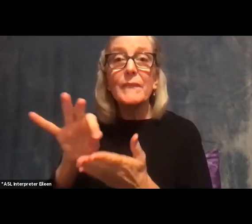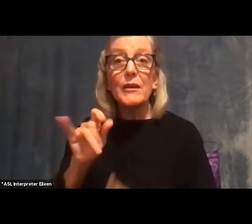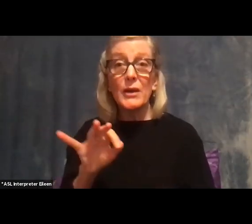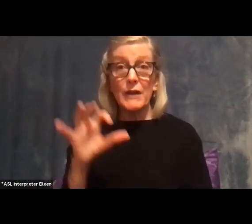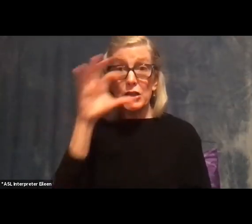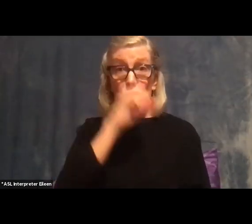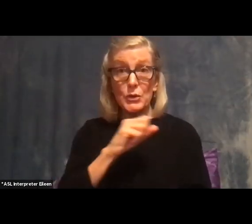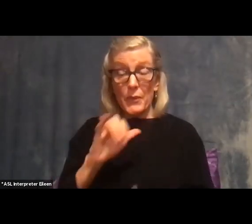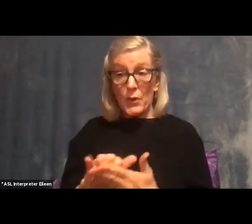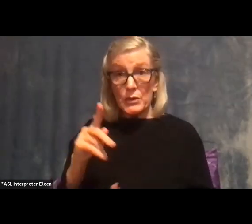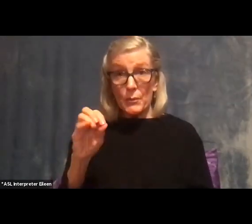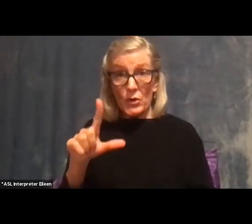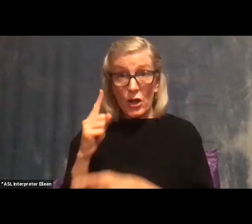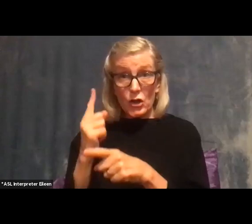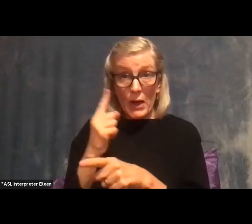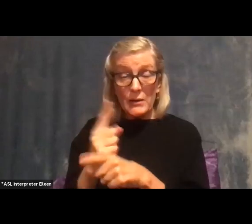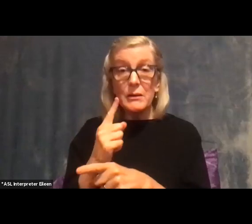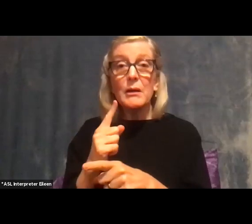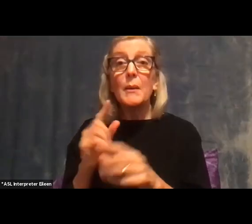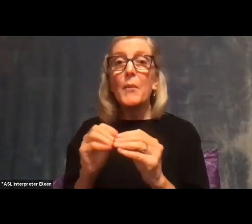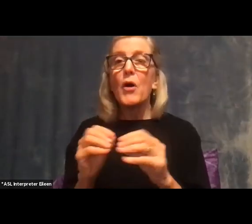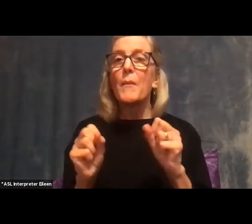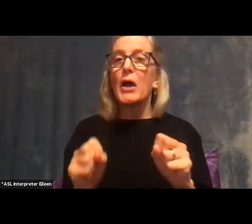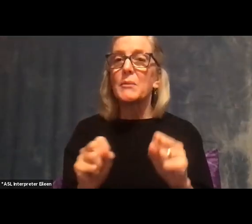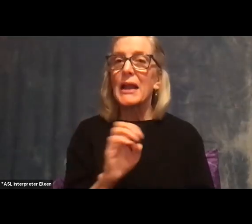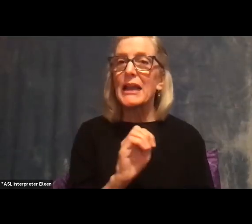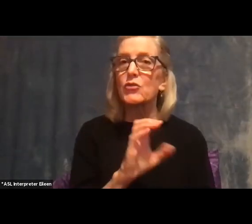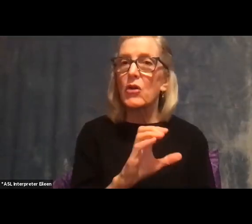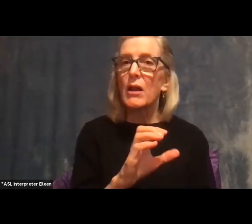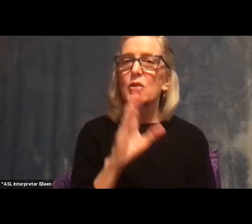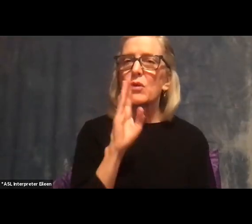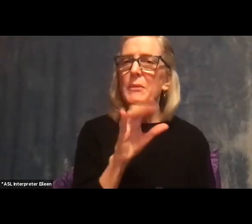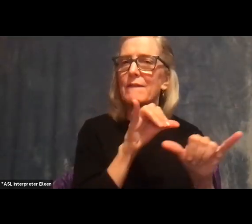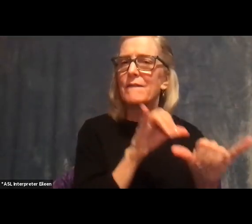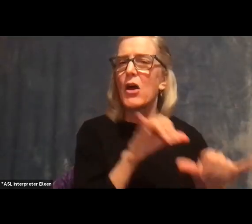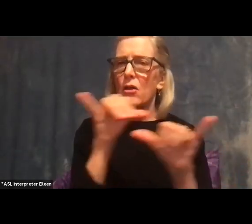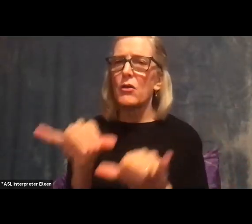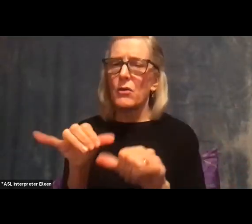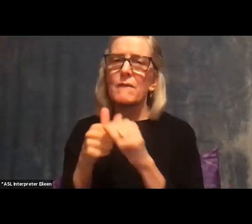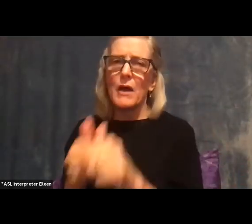likely this year that the electoral college result is going to be the same as the popular vote.